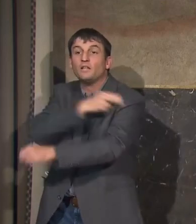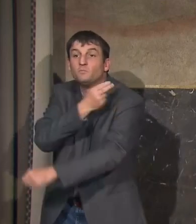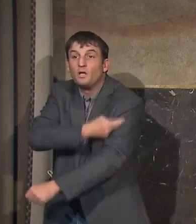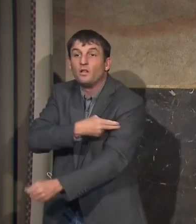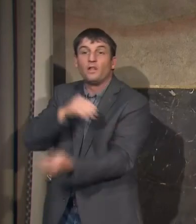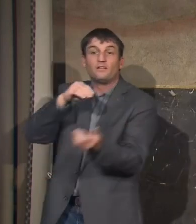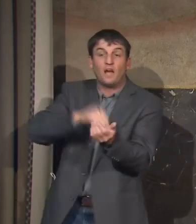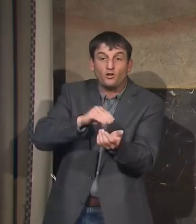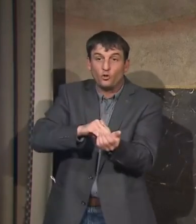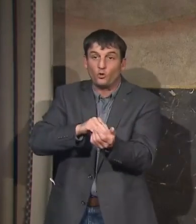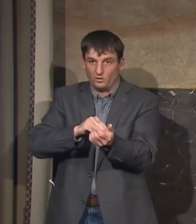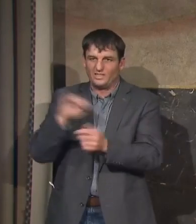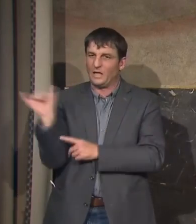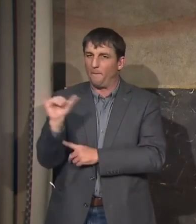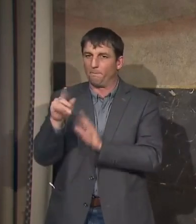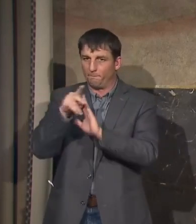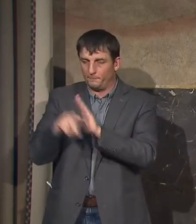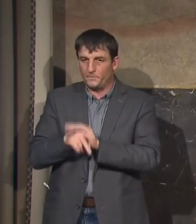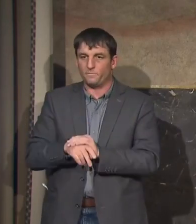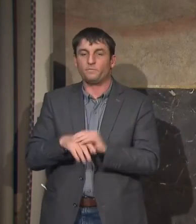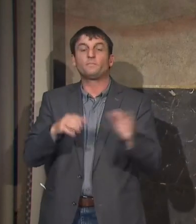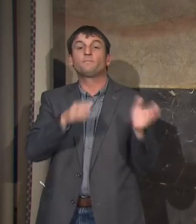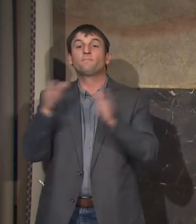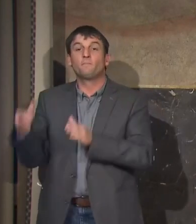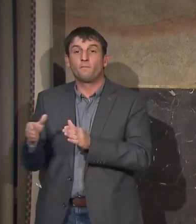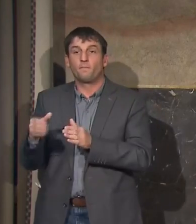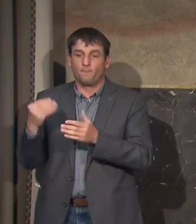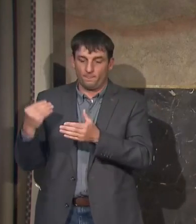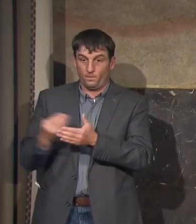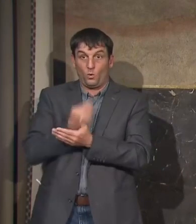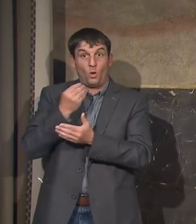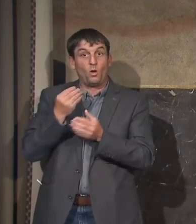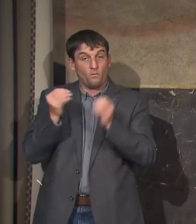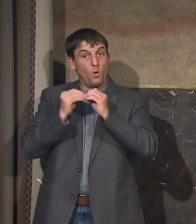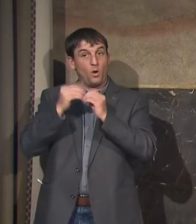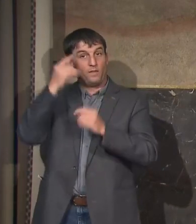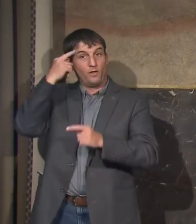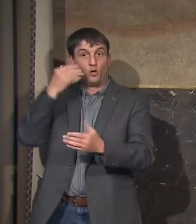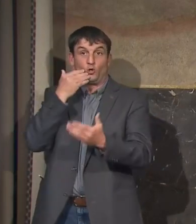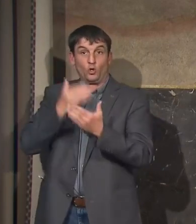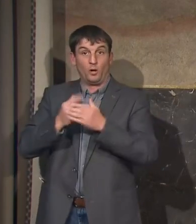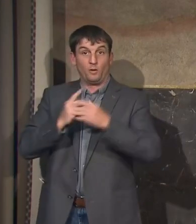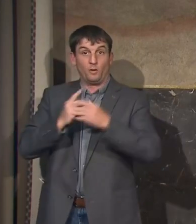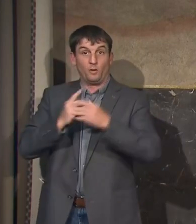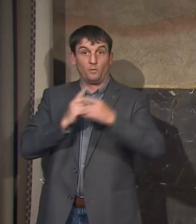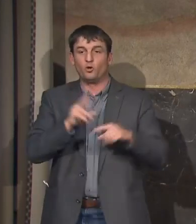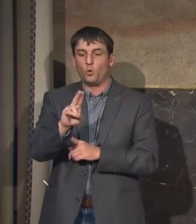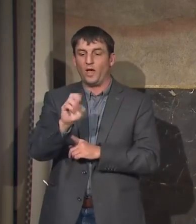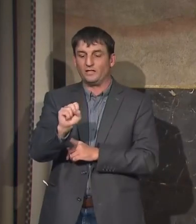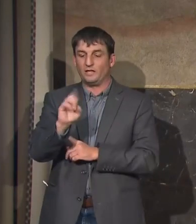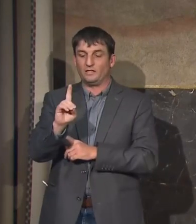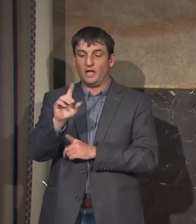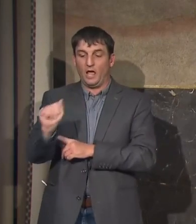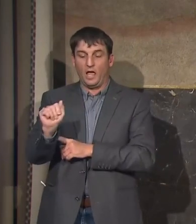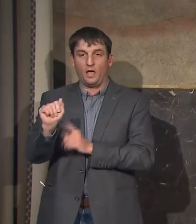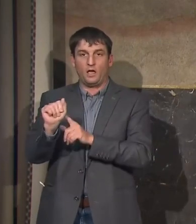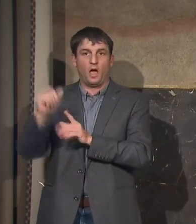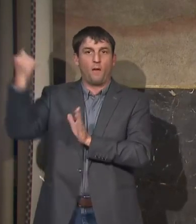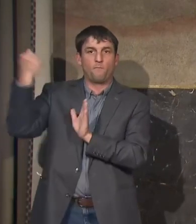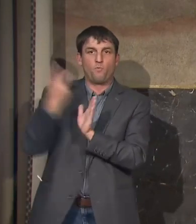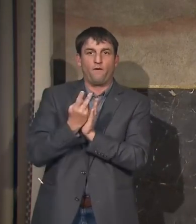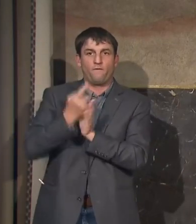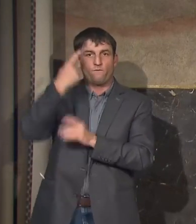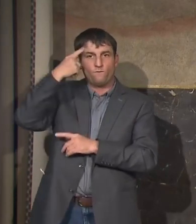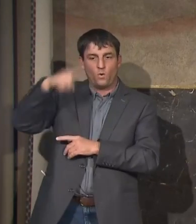more good news to report today and that is that the USDA Food and Nutrition Service has approved our application for the PEBT